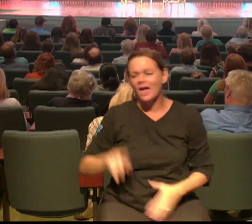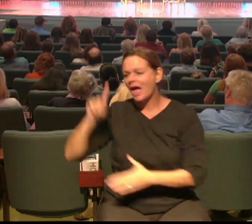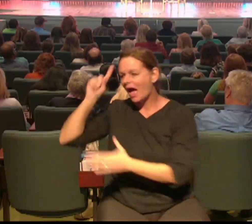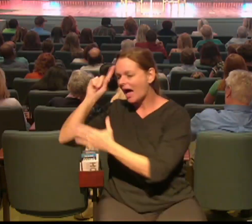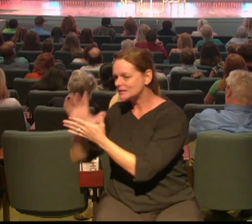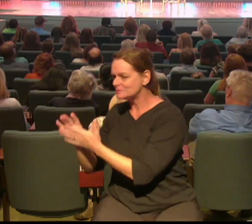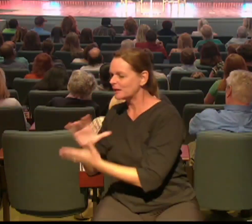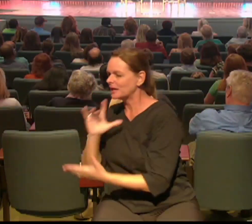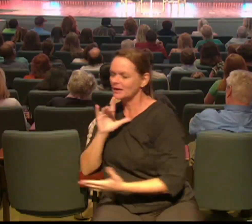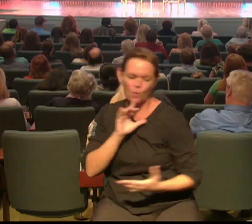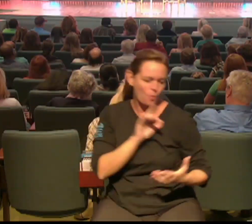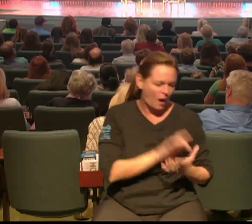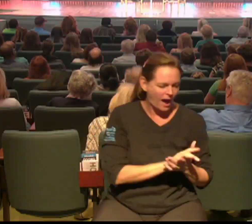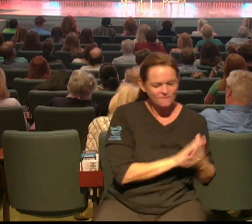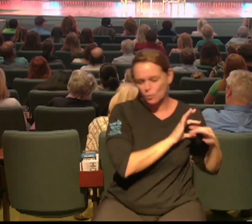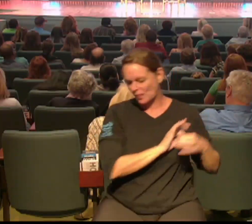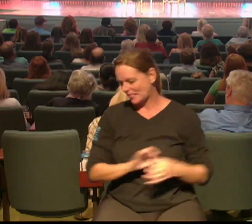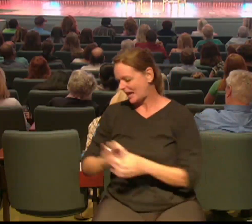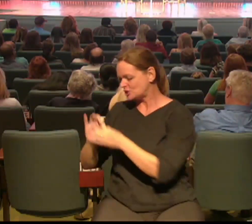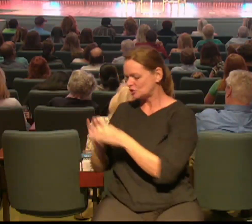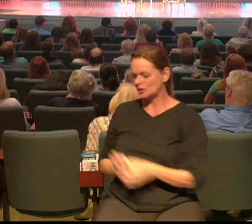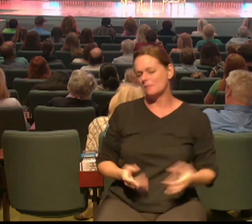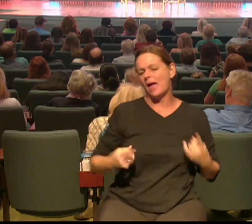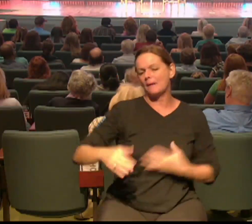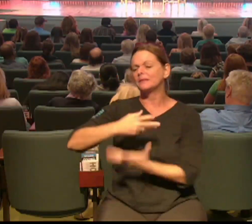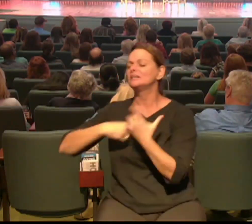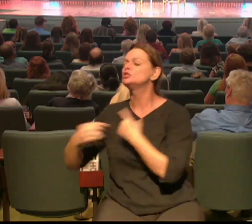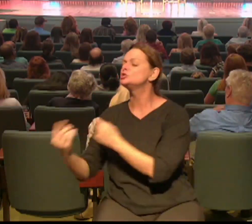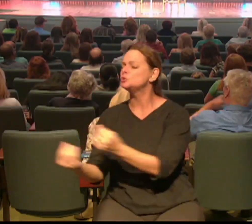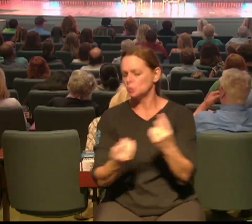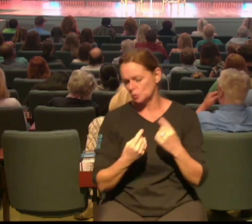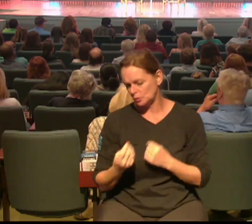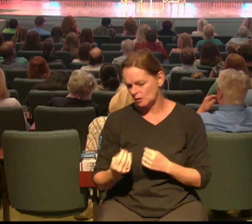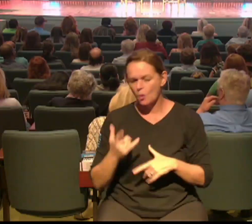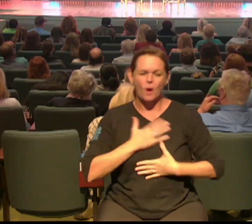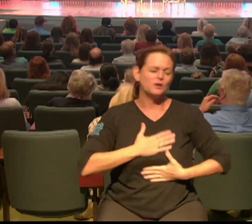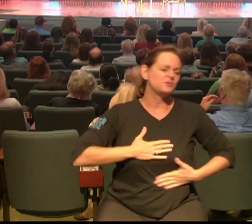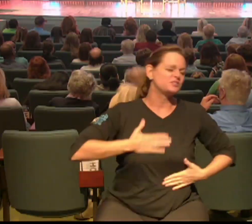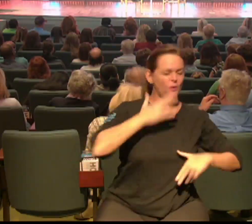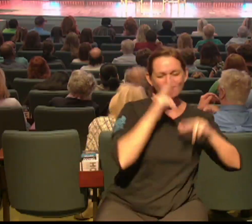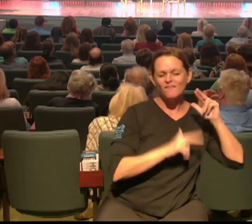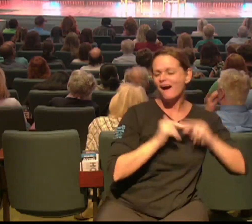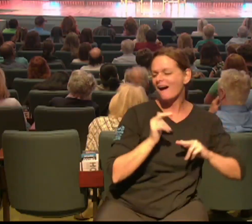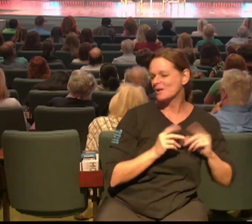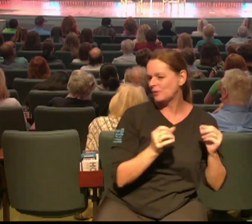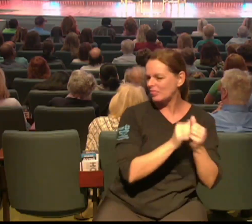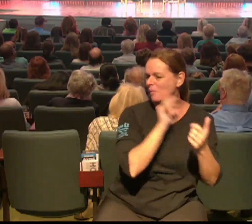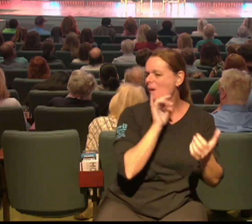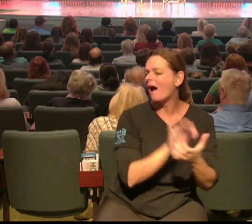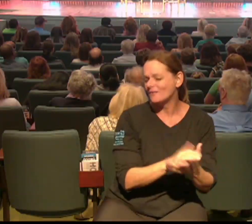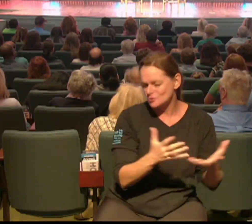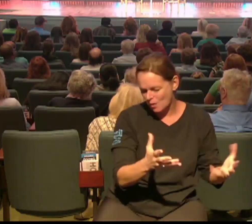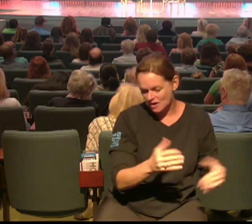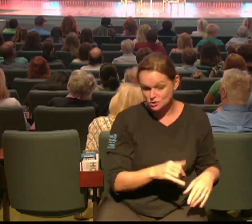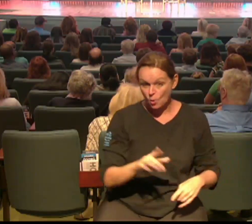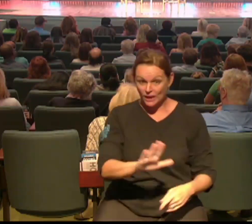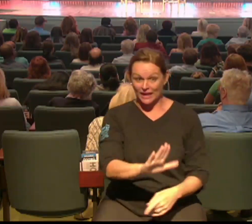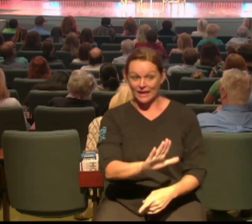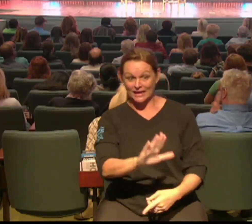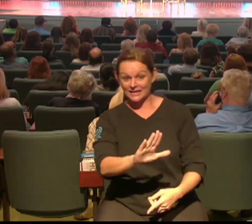the number two thing on that list is that husbands want to have recreational activities with their wives right and so I wanted to make sure you know that I was